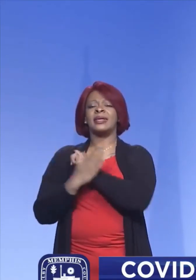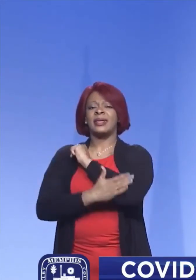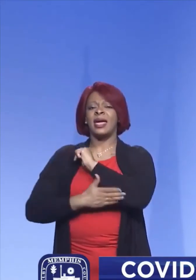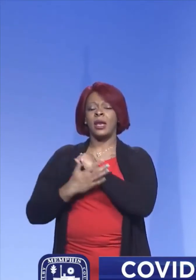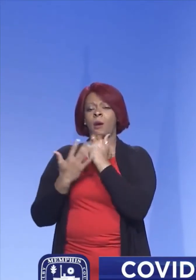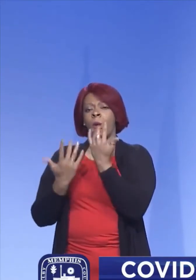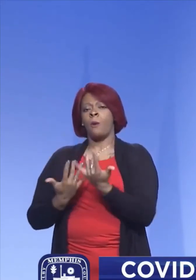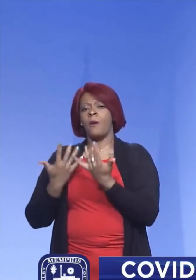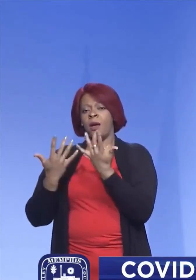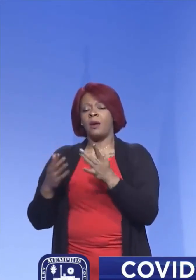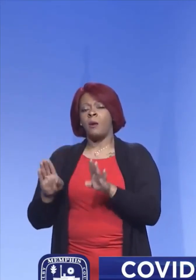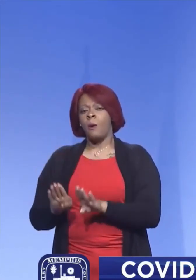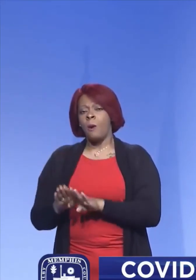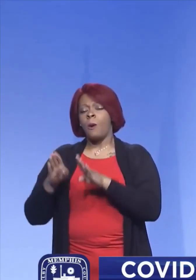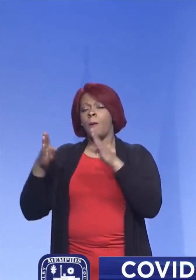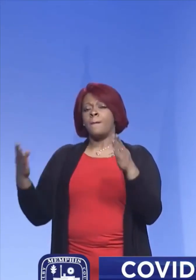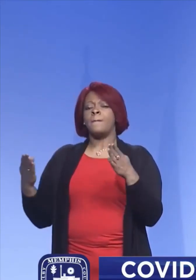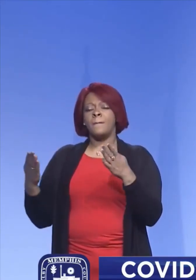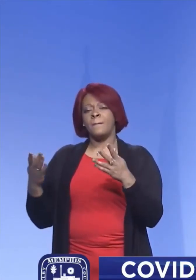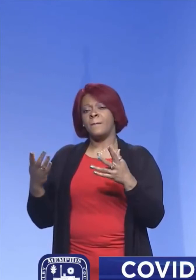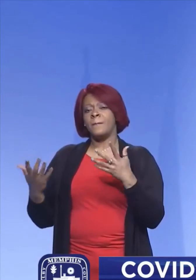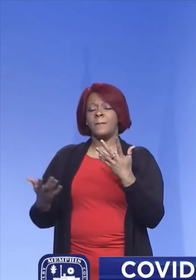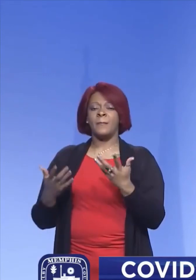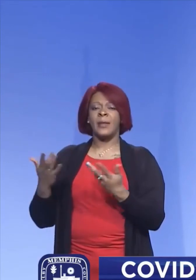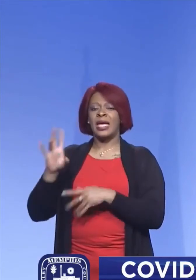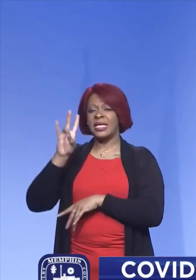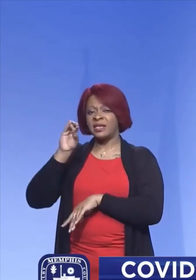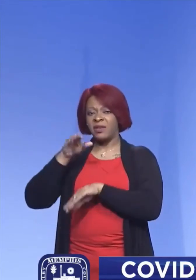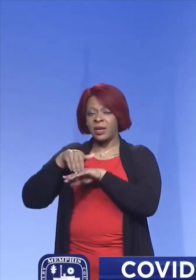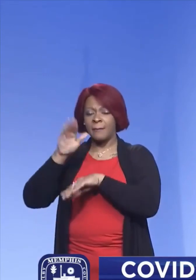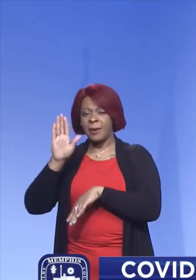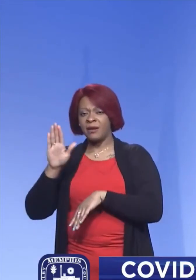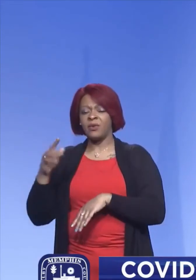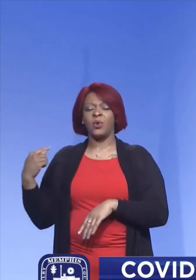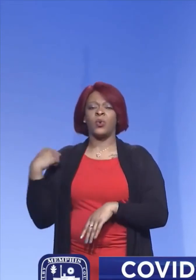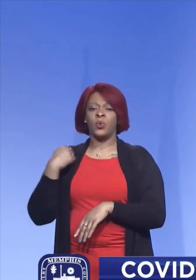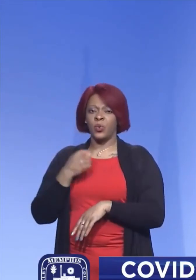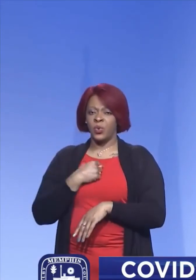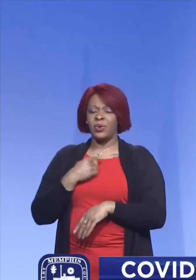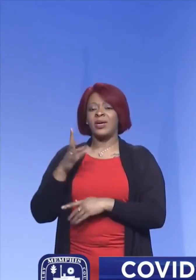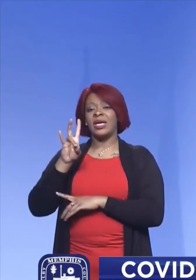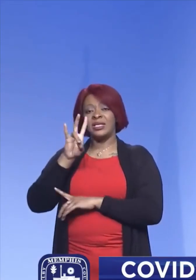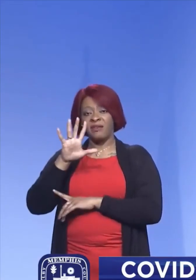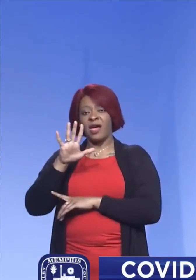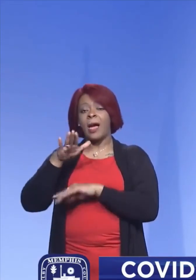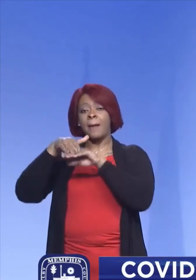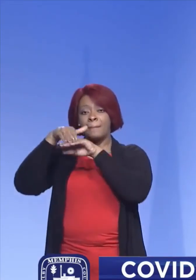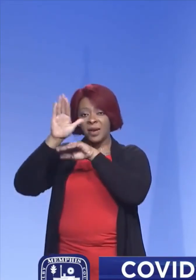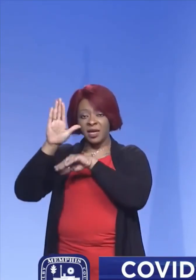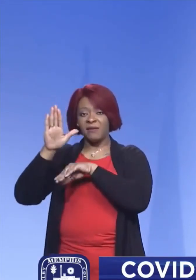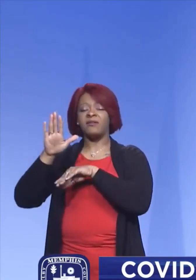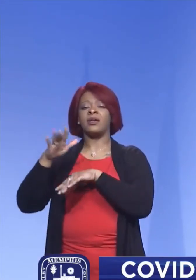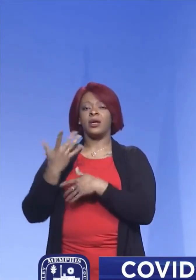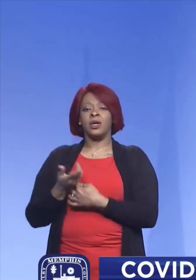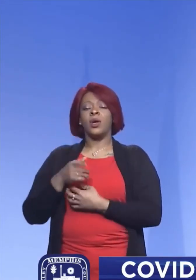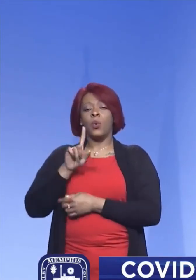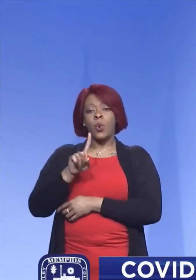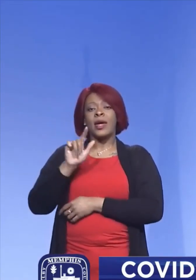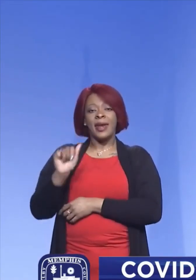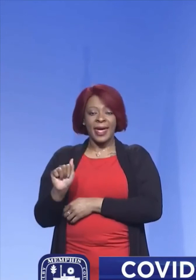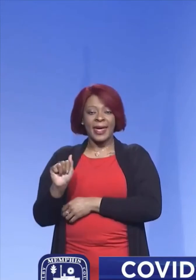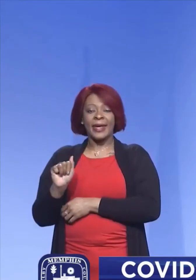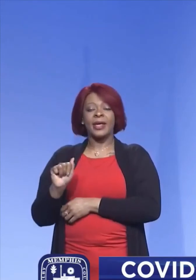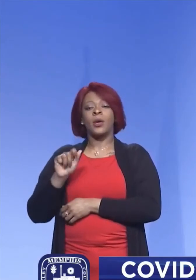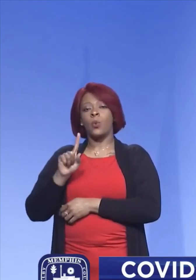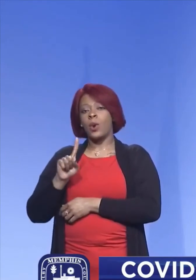wait to open up to 70 and older. Um, you know, we have been with the 75 plus and older and in the 1A and